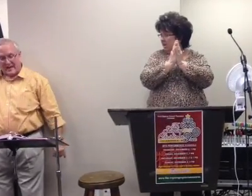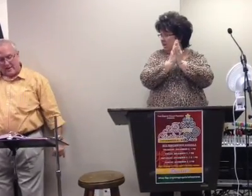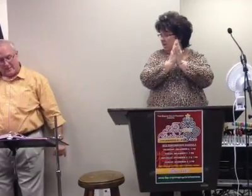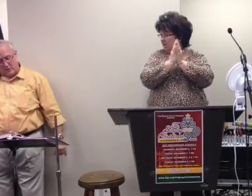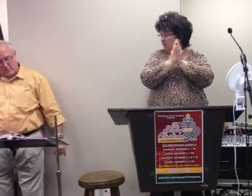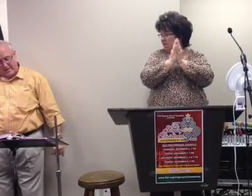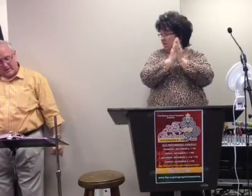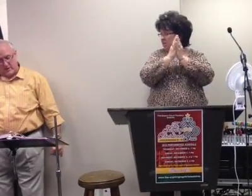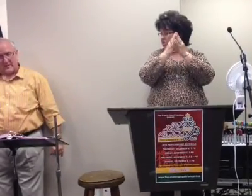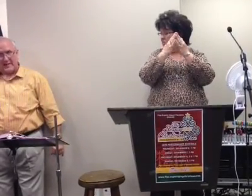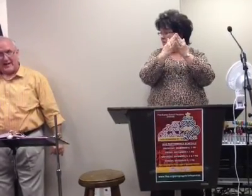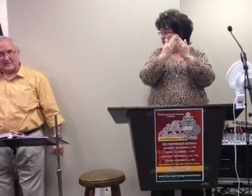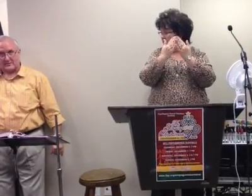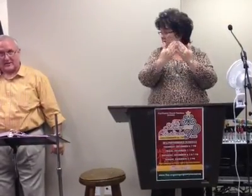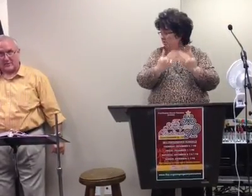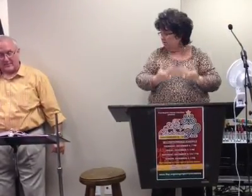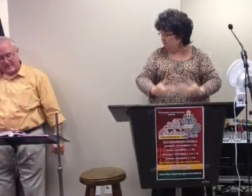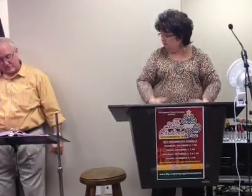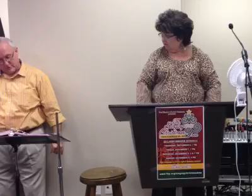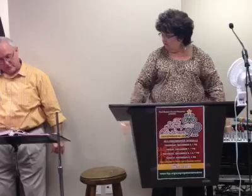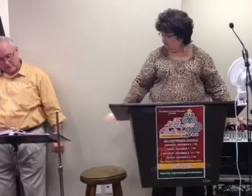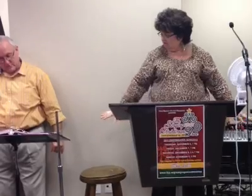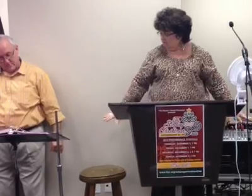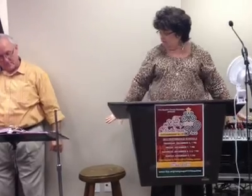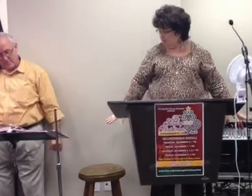And down below the rail in the last couple of measures.